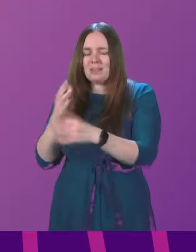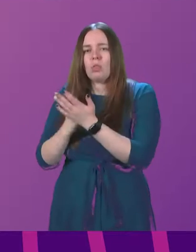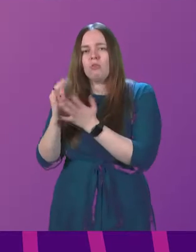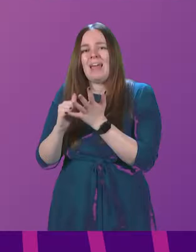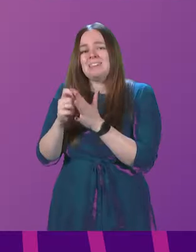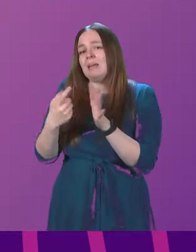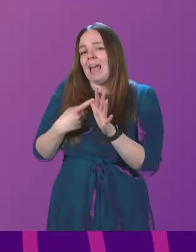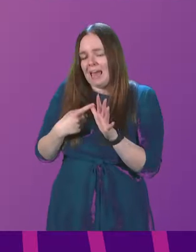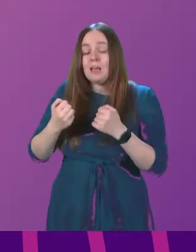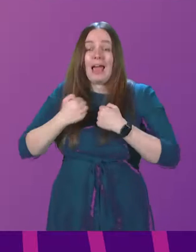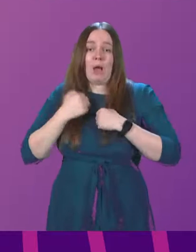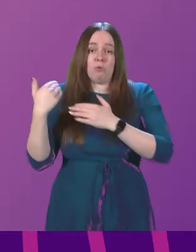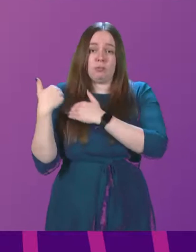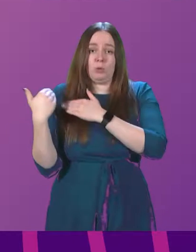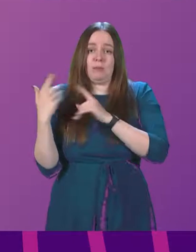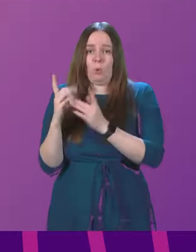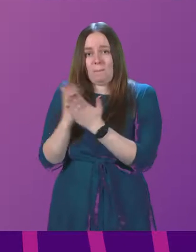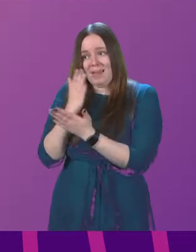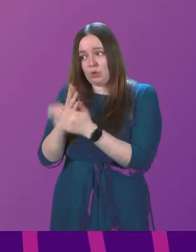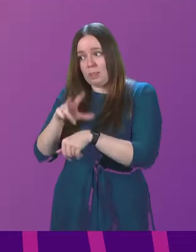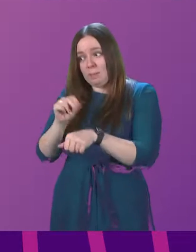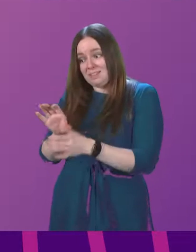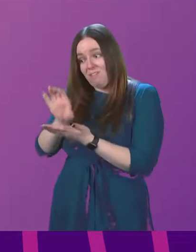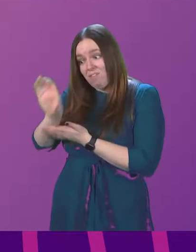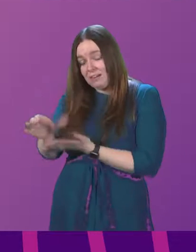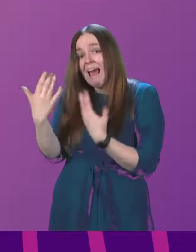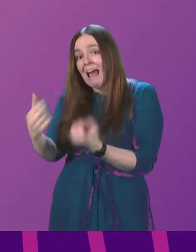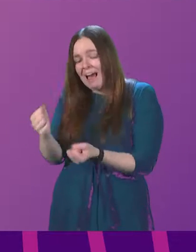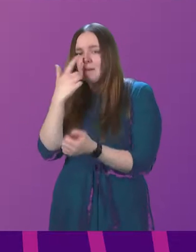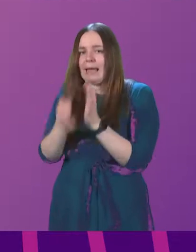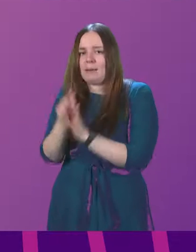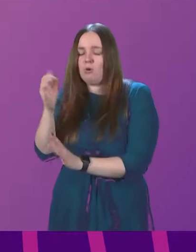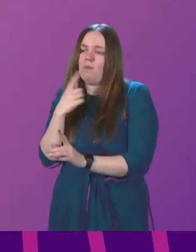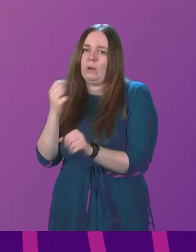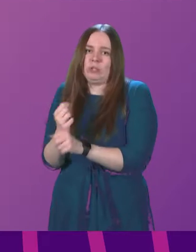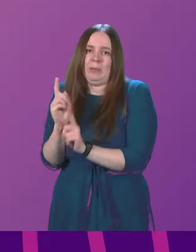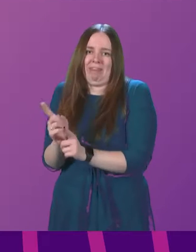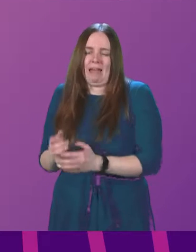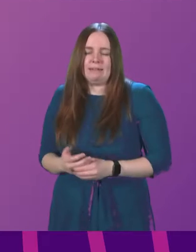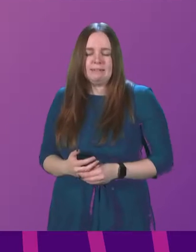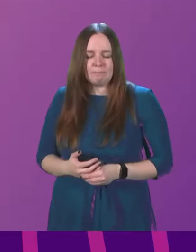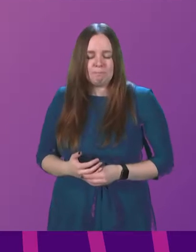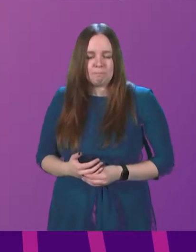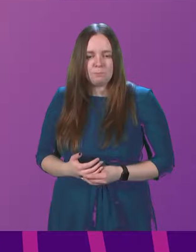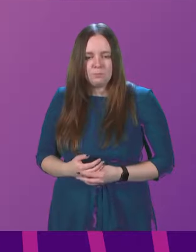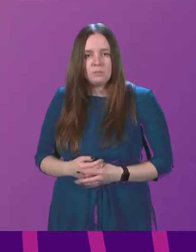SPA. Our responsibility is to make sure the police are funded to make these improvements, and we are doing just that. Jamie Green.